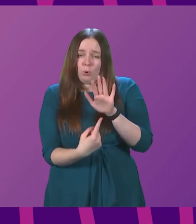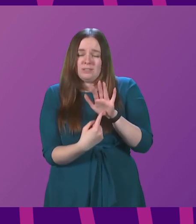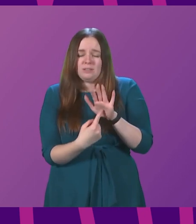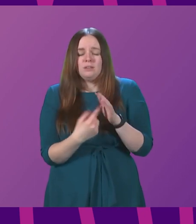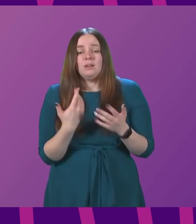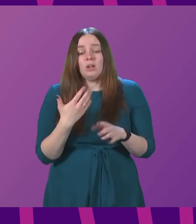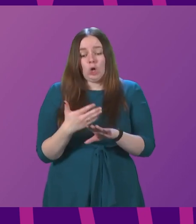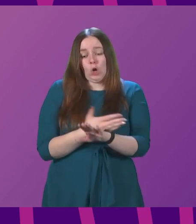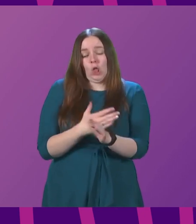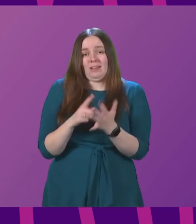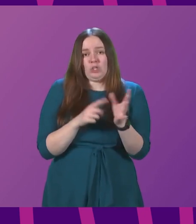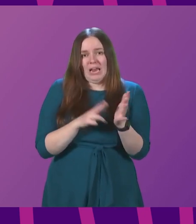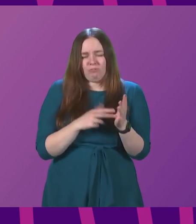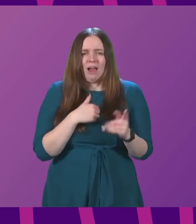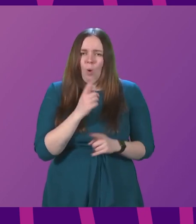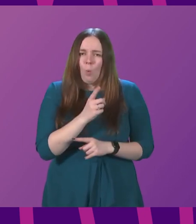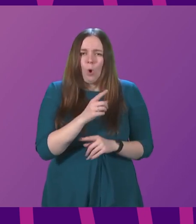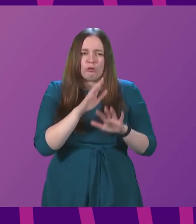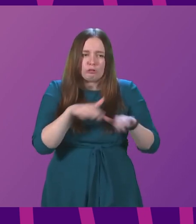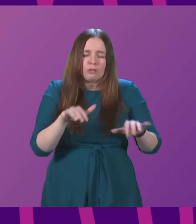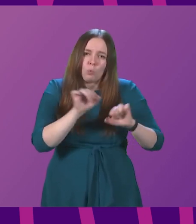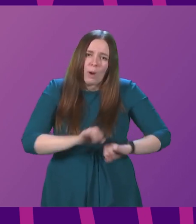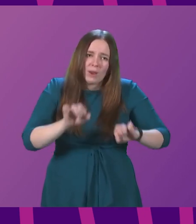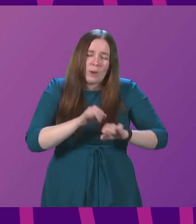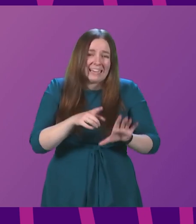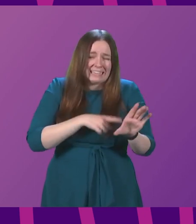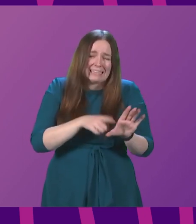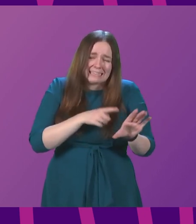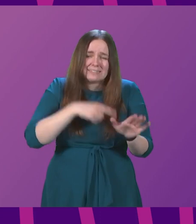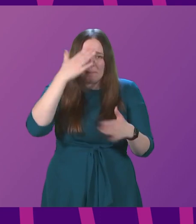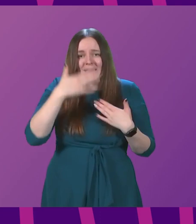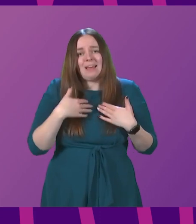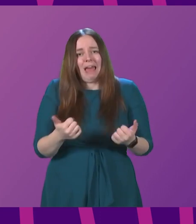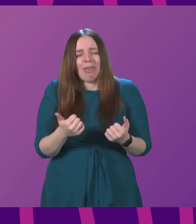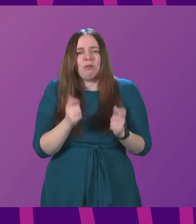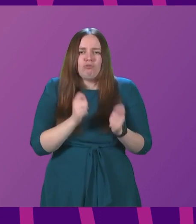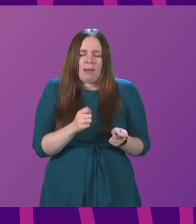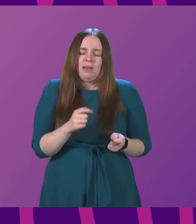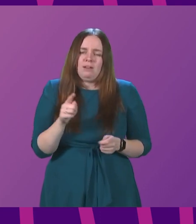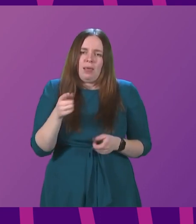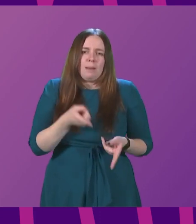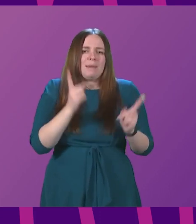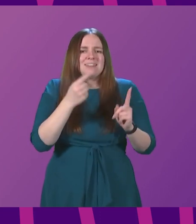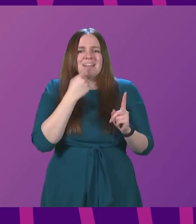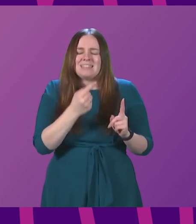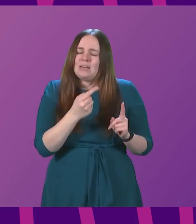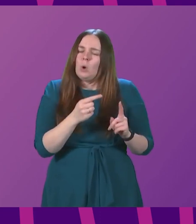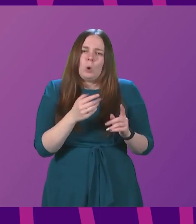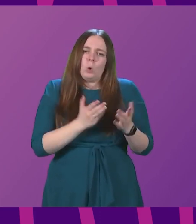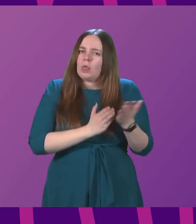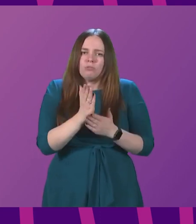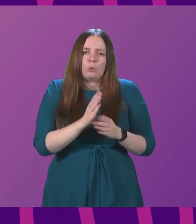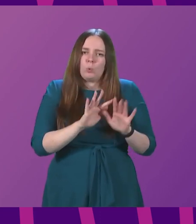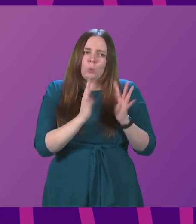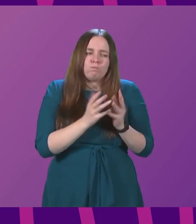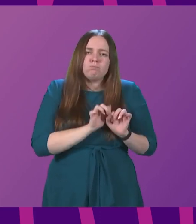this month, I warned about children waiting years for mental health treatment. And the Minister said, we're in the midst of a pandemic, the most precarious time. There are a litany